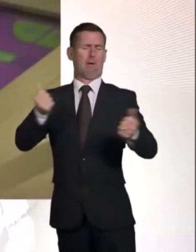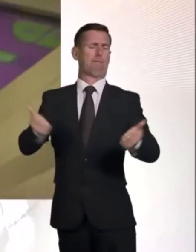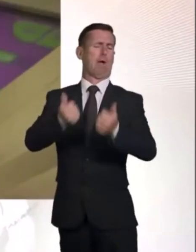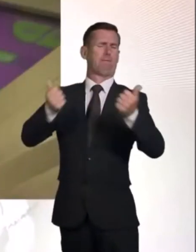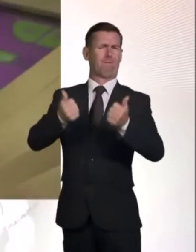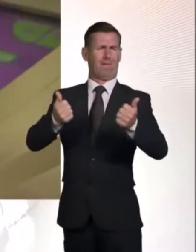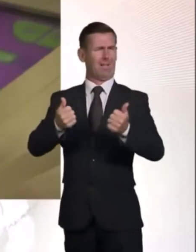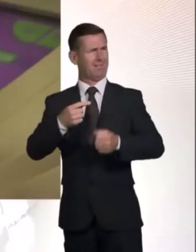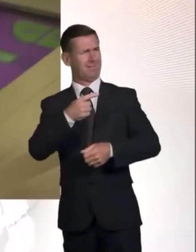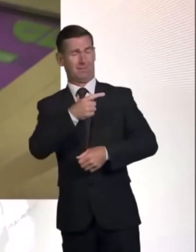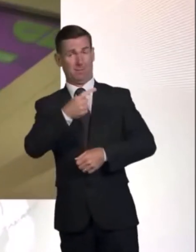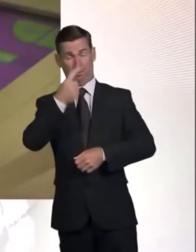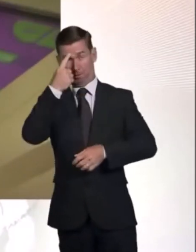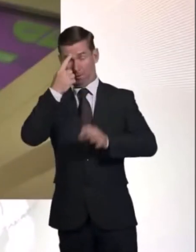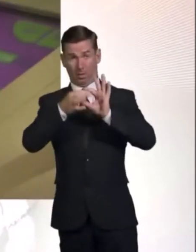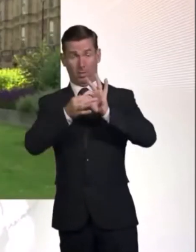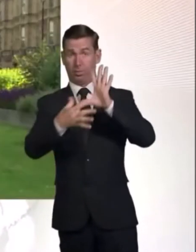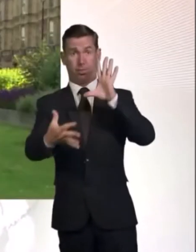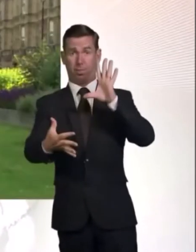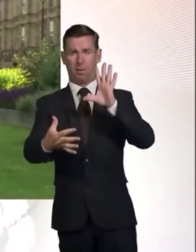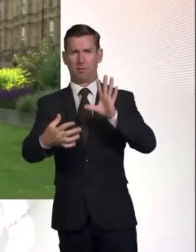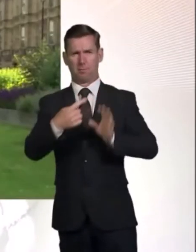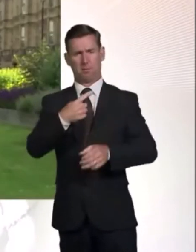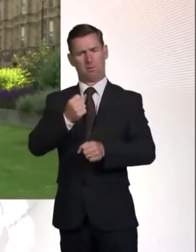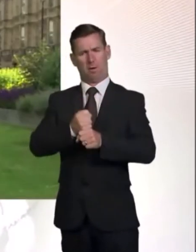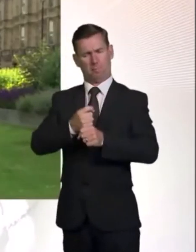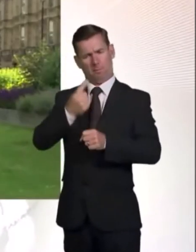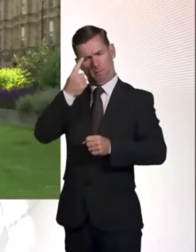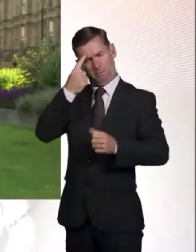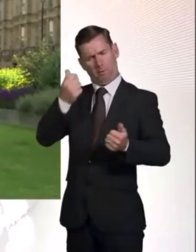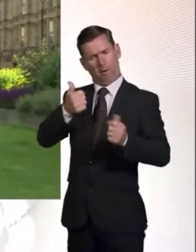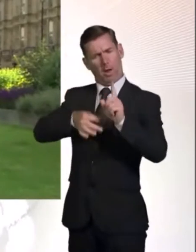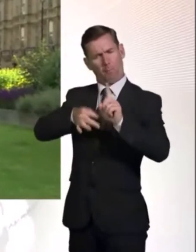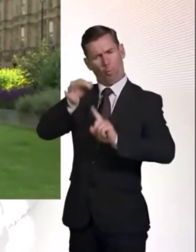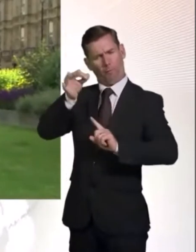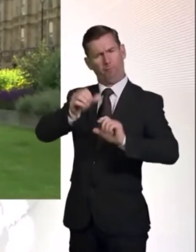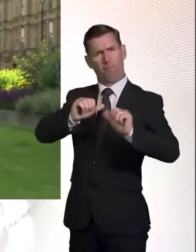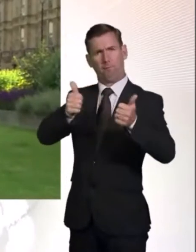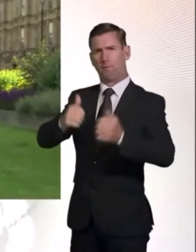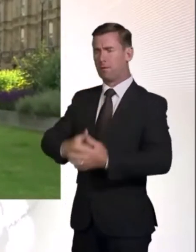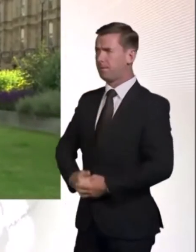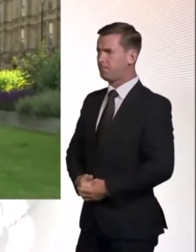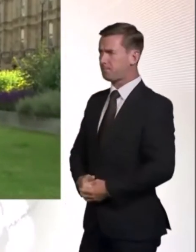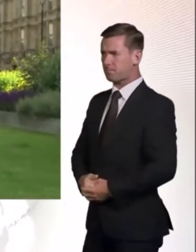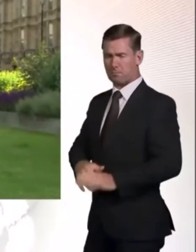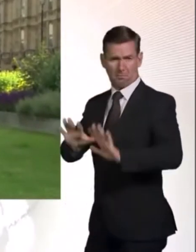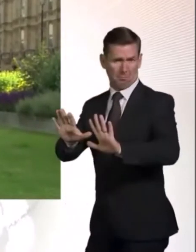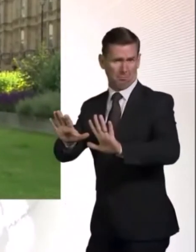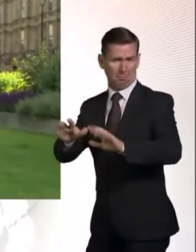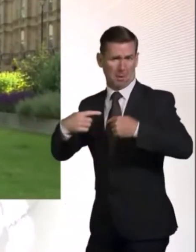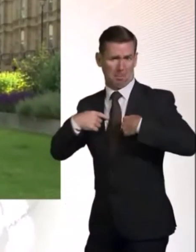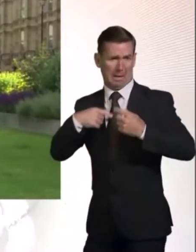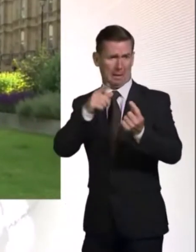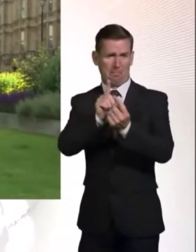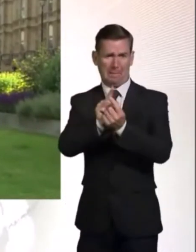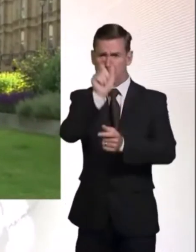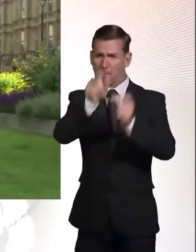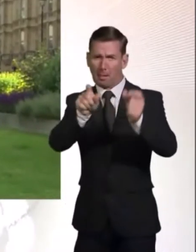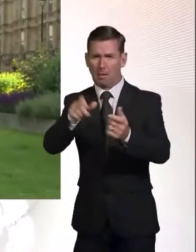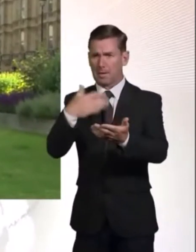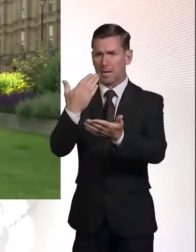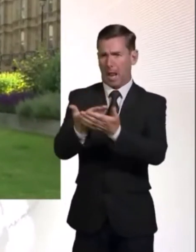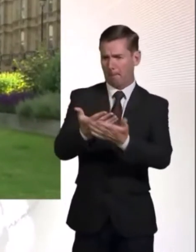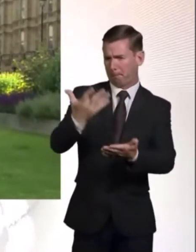insists it is working. When I talk to claimants up and down the country going to job centres, what they tell me is that this system is not only